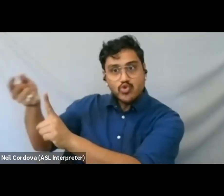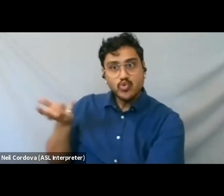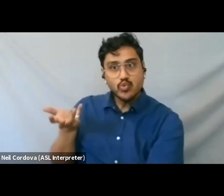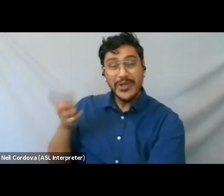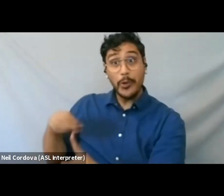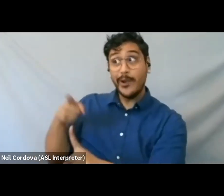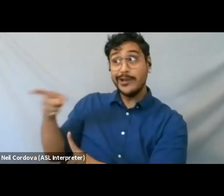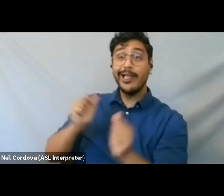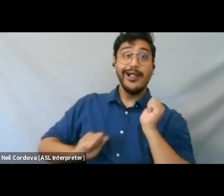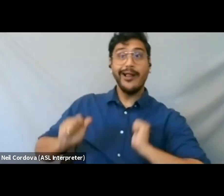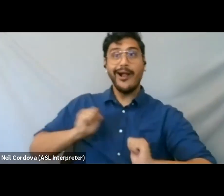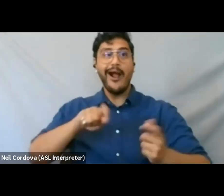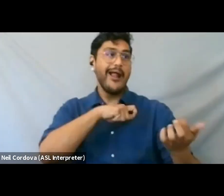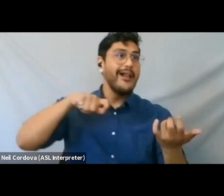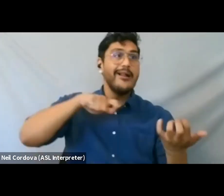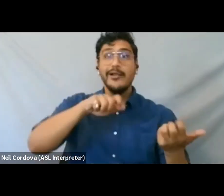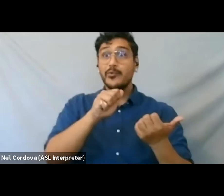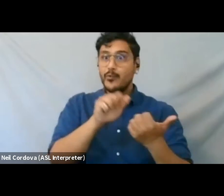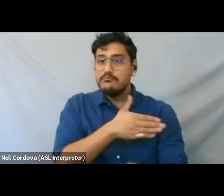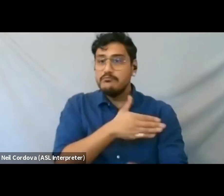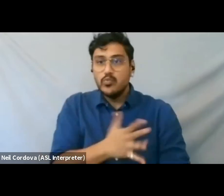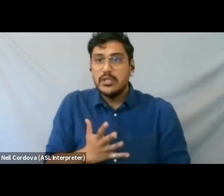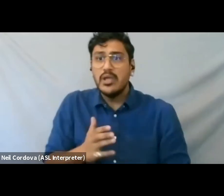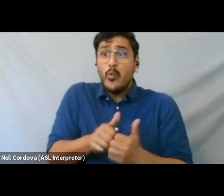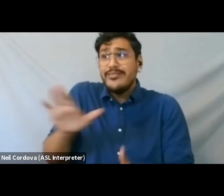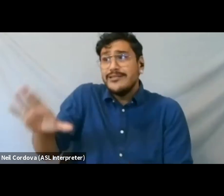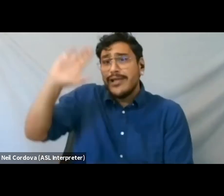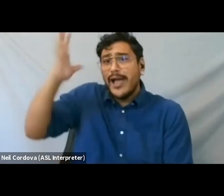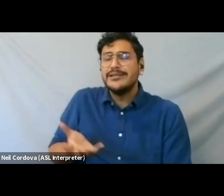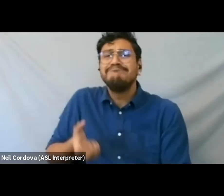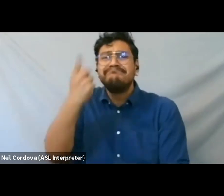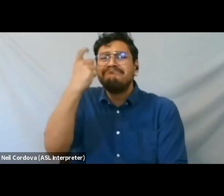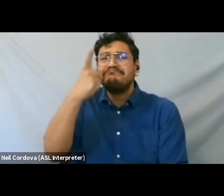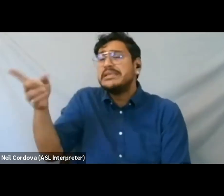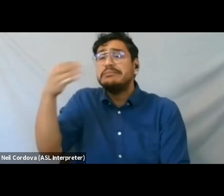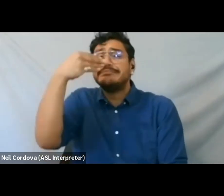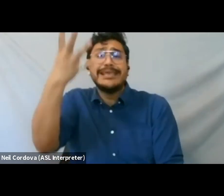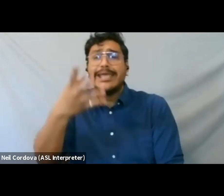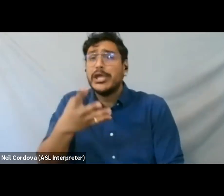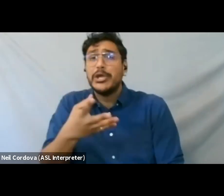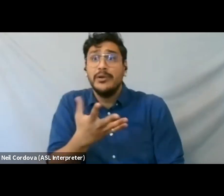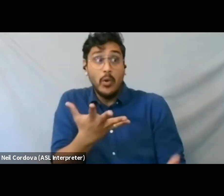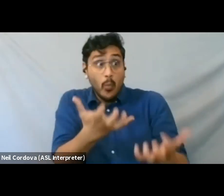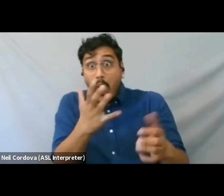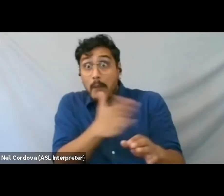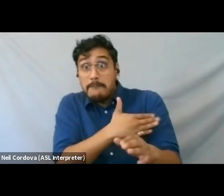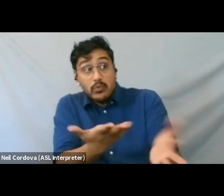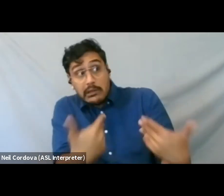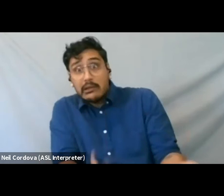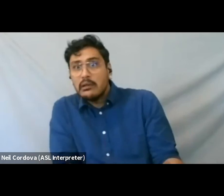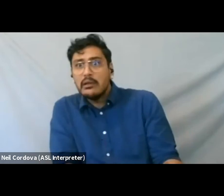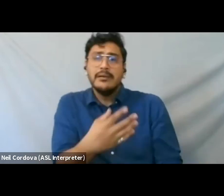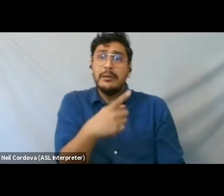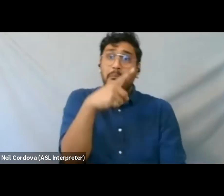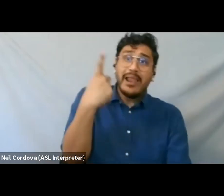you know, he would he would play music with anybody who wanted to play, you know, black, white, whatever. If they wanted to come play music, he would play. So he was a